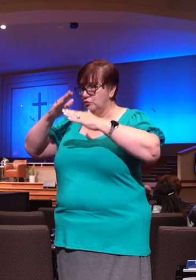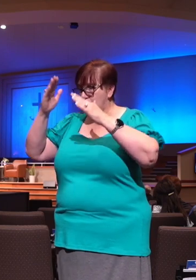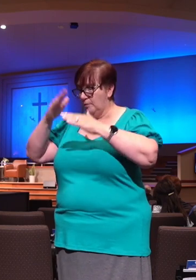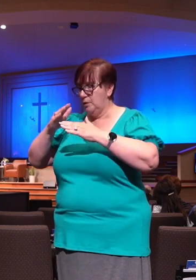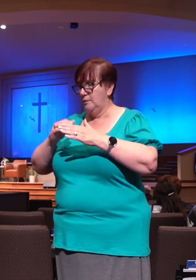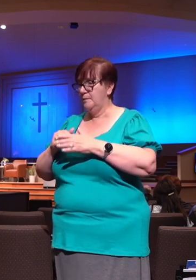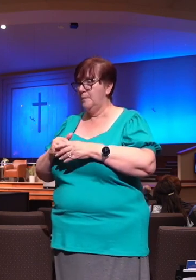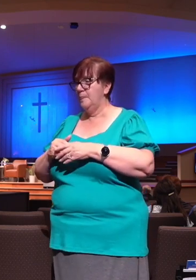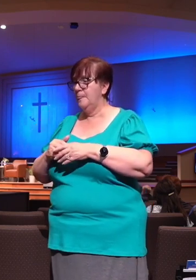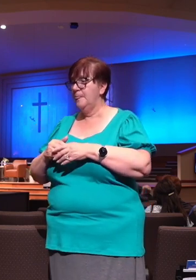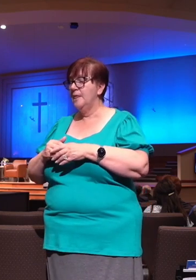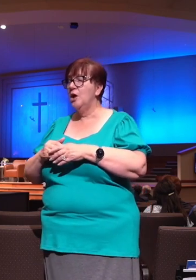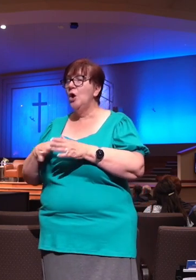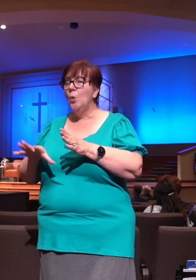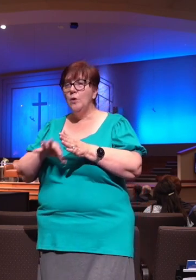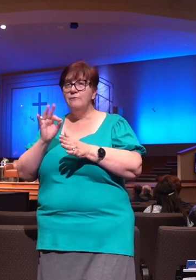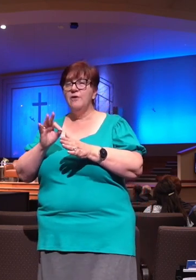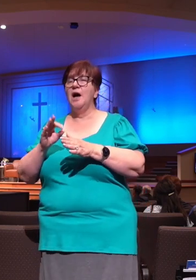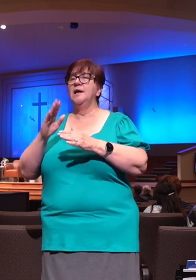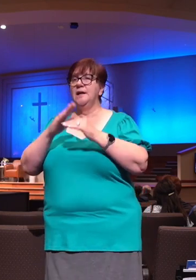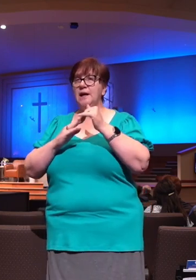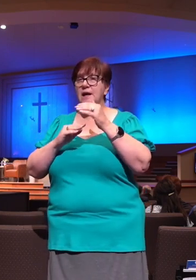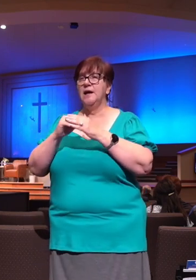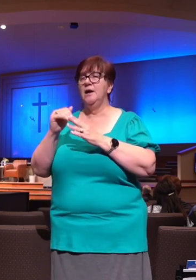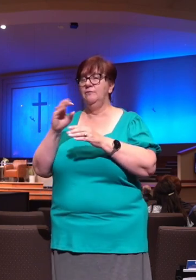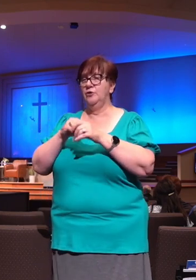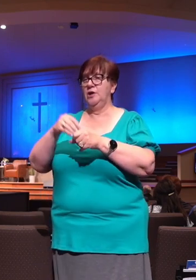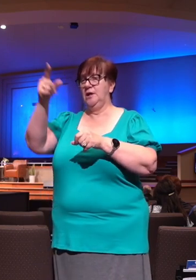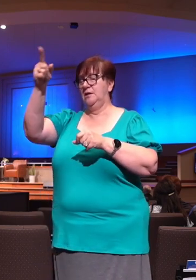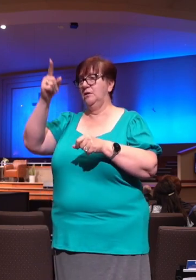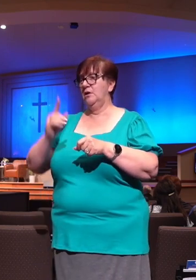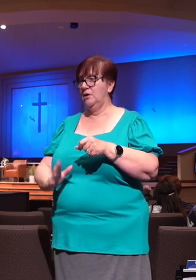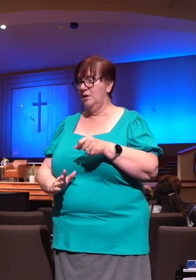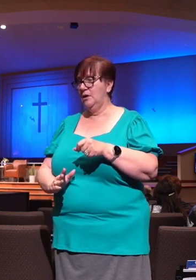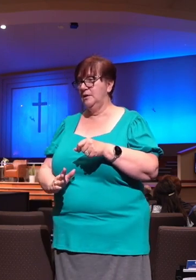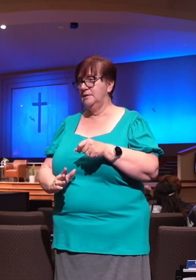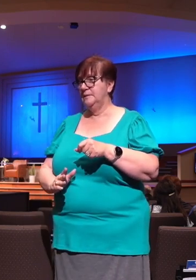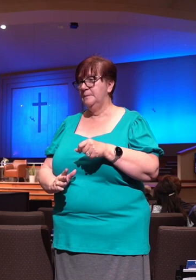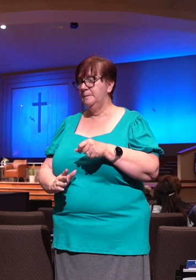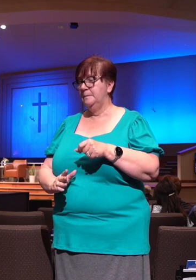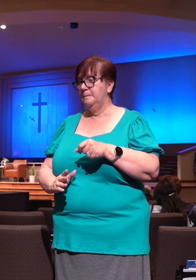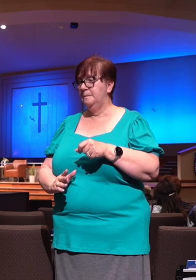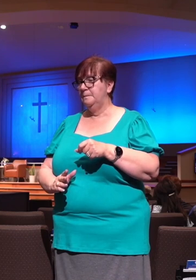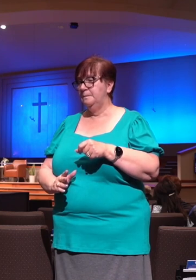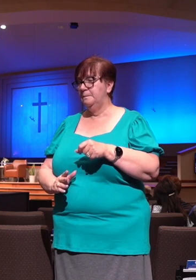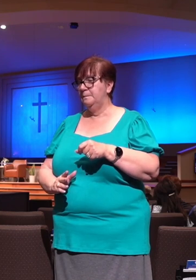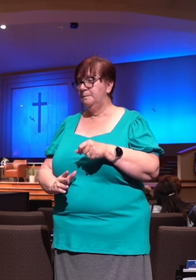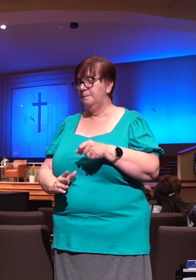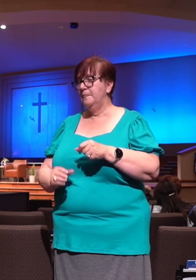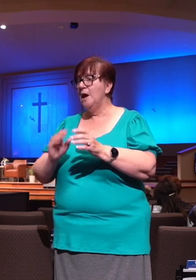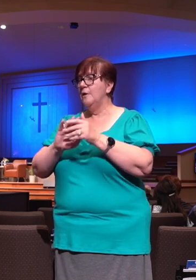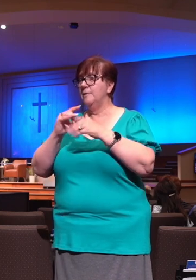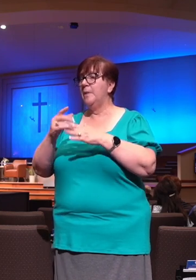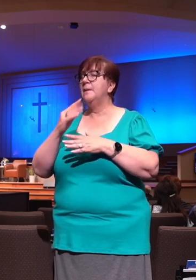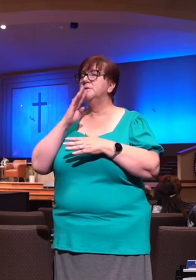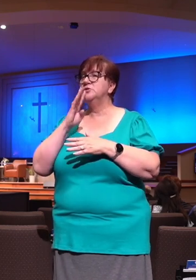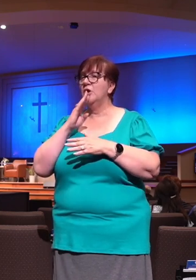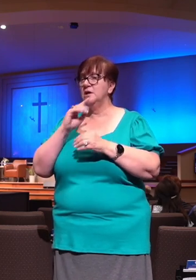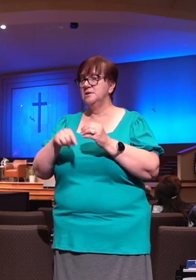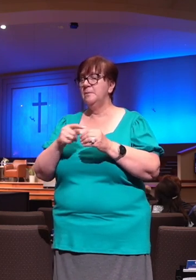will bless the Lord who hath given me counsel. My reins also will instruct you in the night season. The Bible talks about those, the watchman who